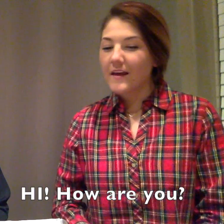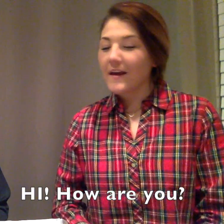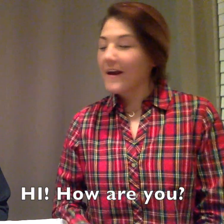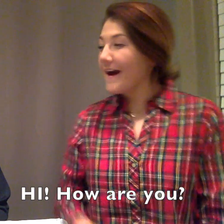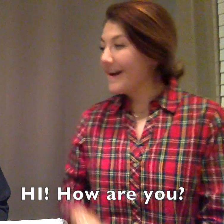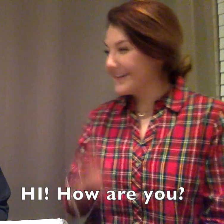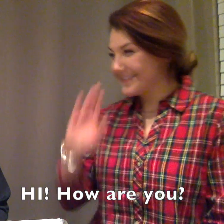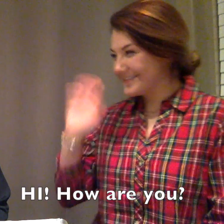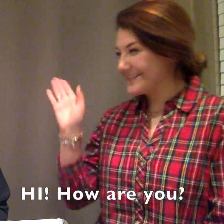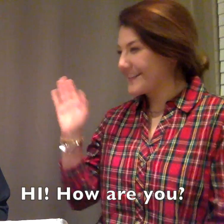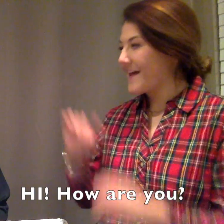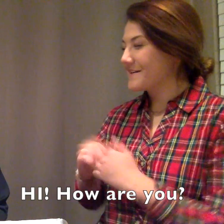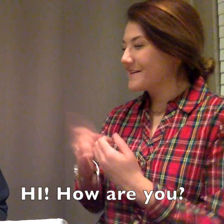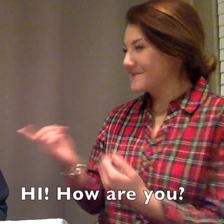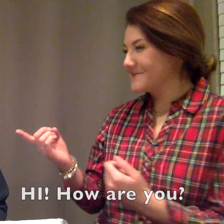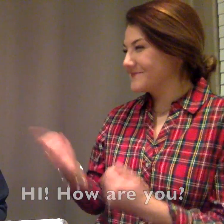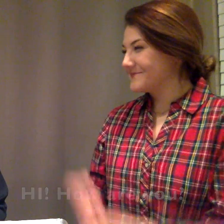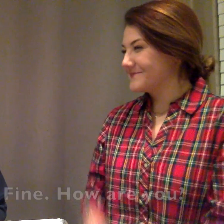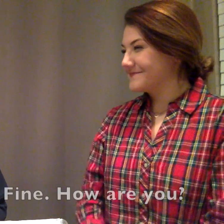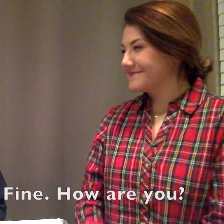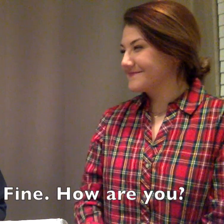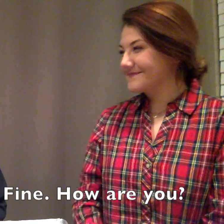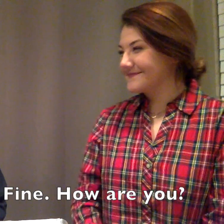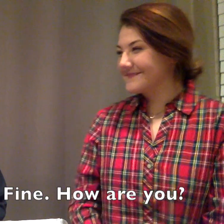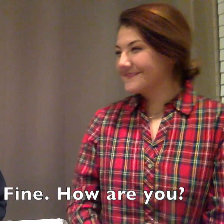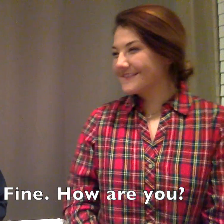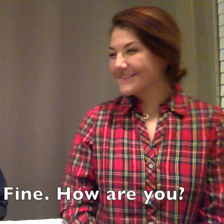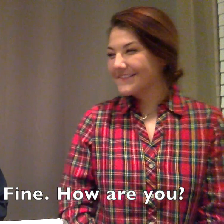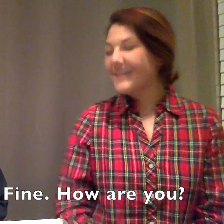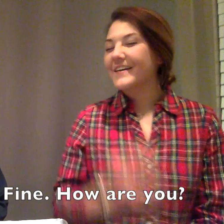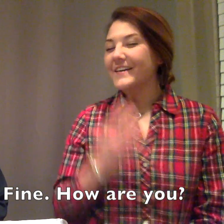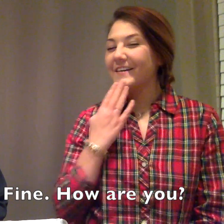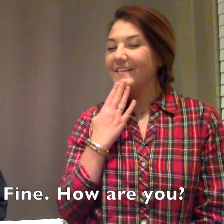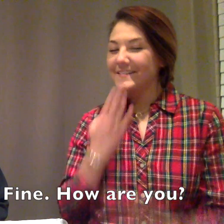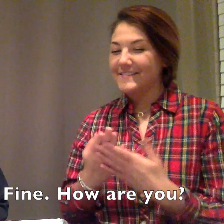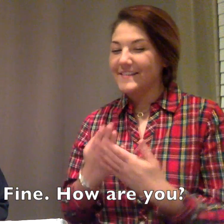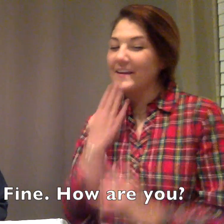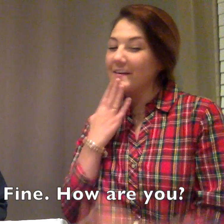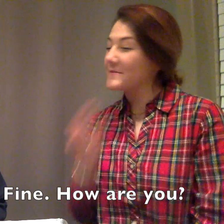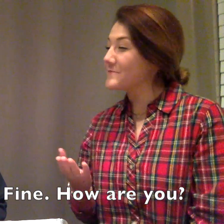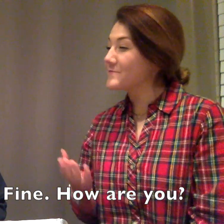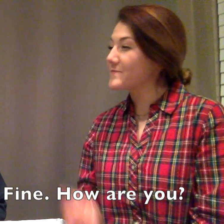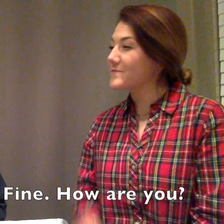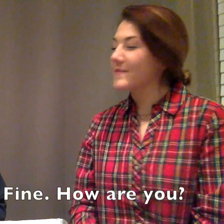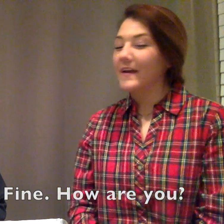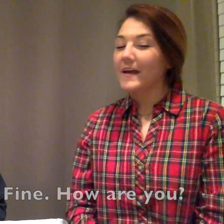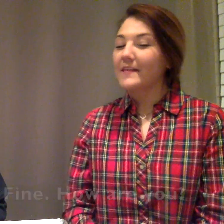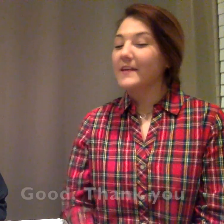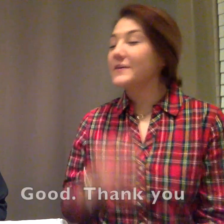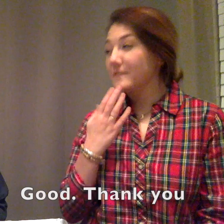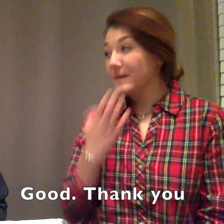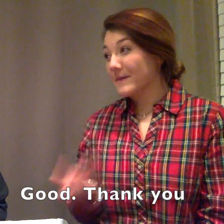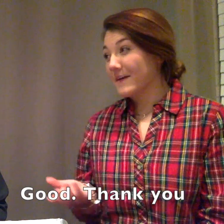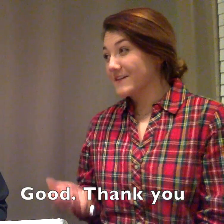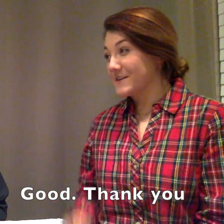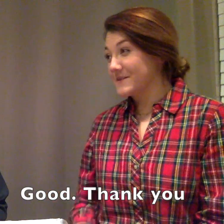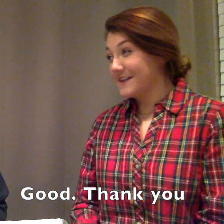Hi, how are you? Fine, thank you. How are you? Good, thank you. Thank you for coming on the show today.